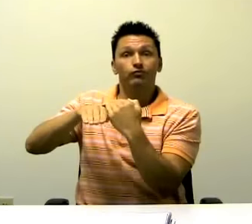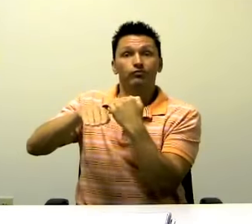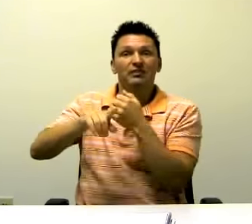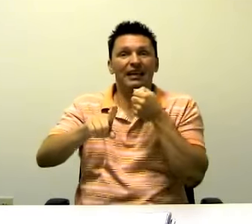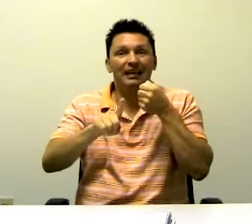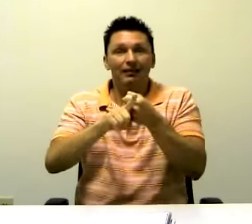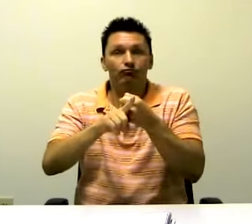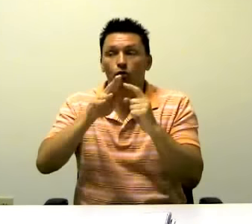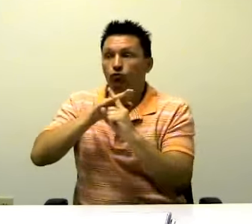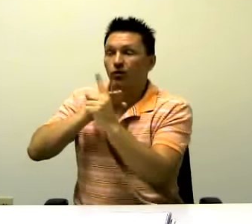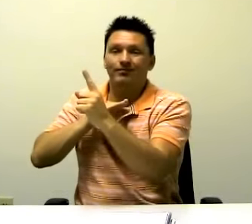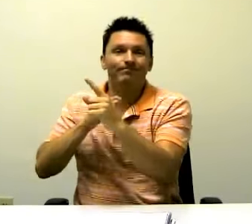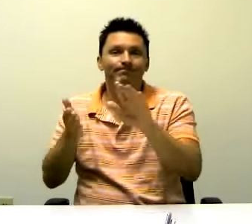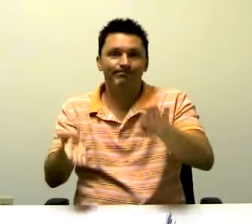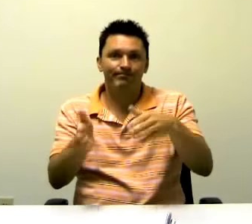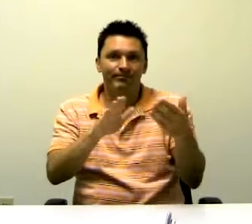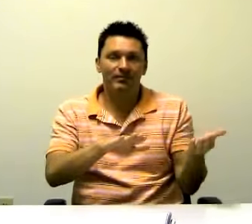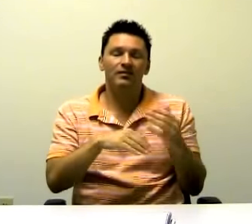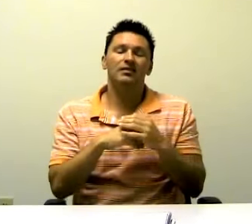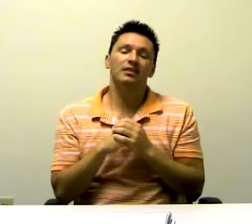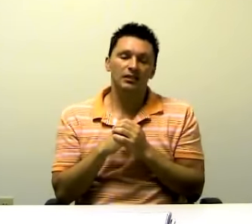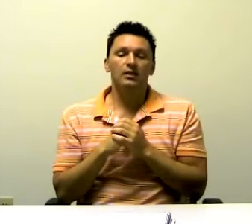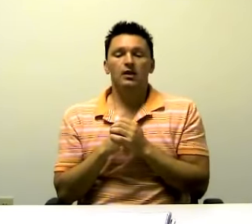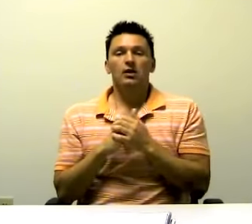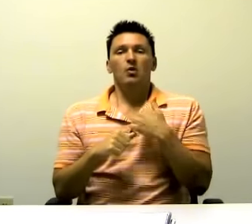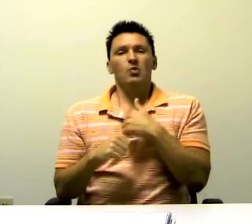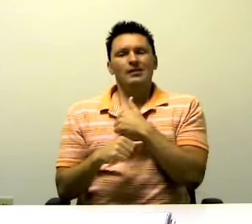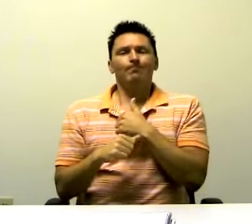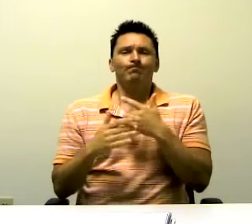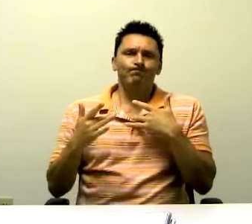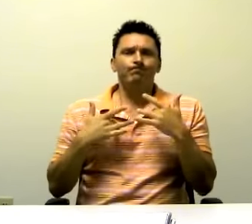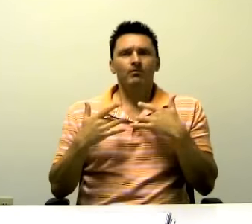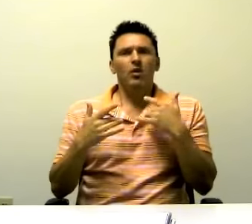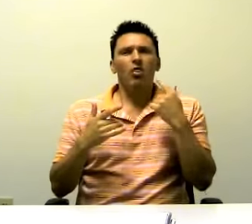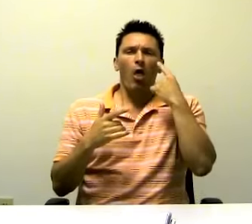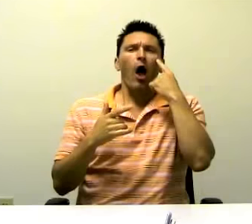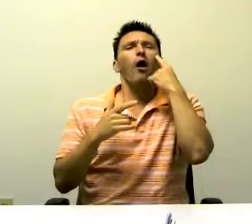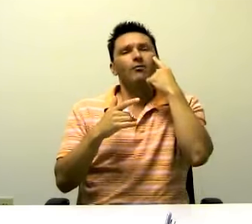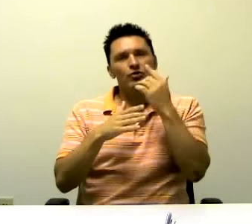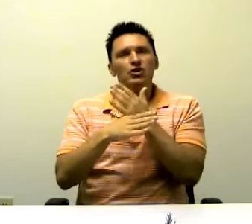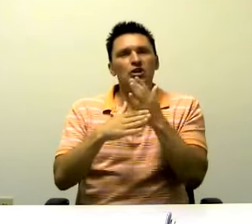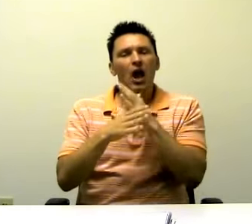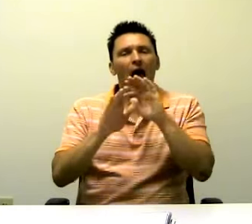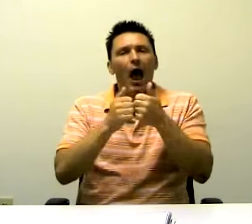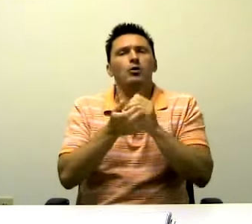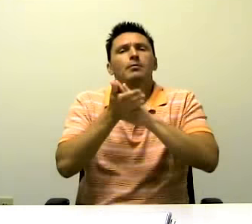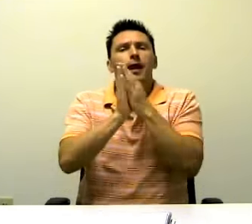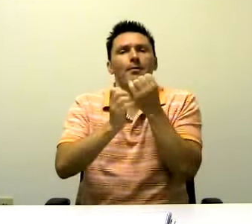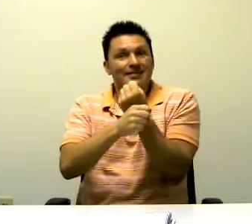and he had a hit and run and he passed away. We were concerned. We thought we would like